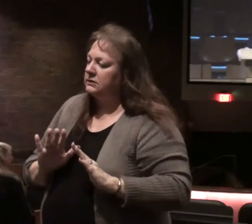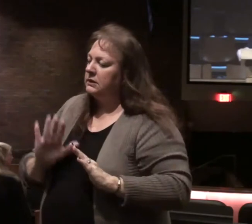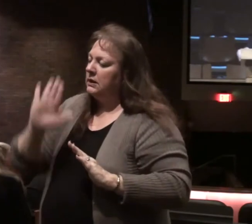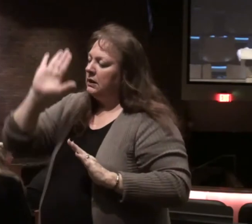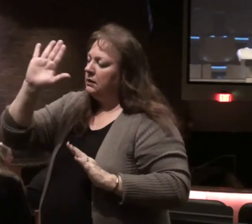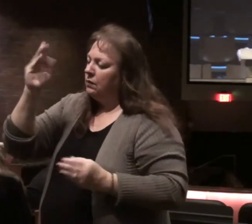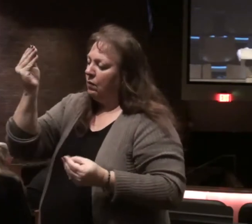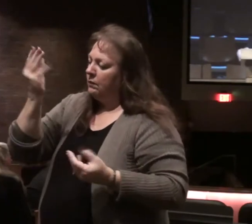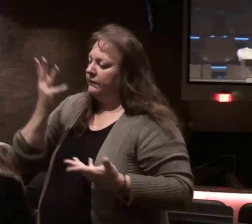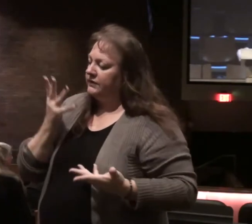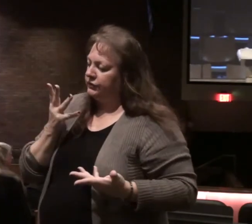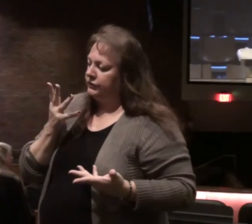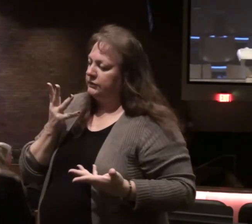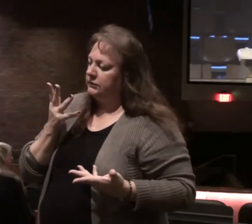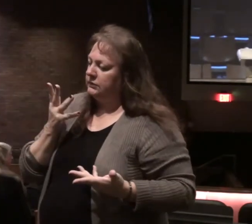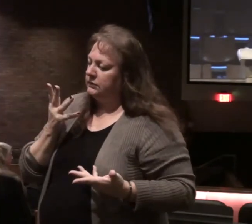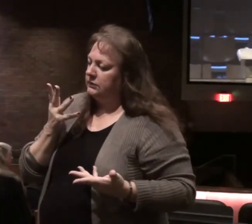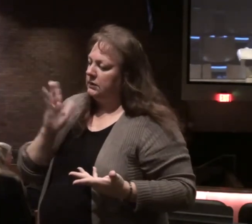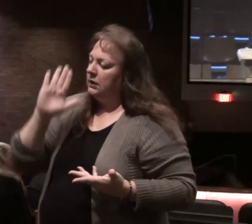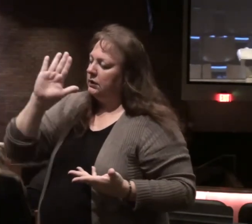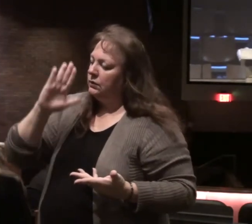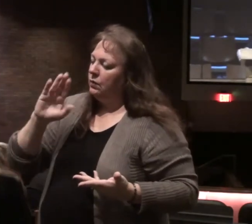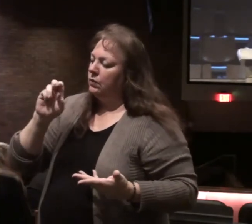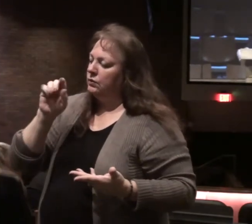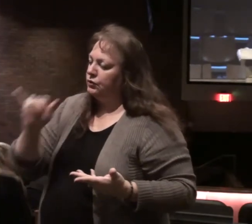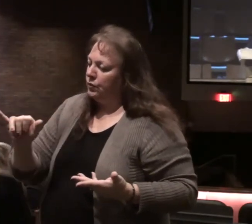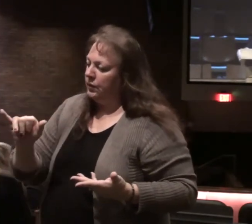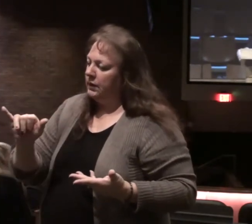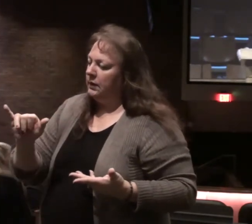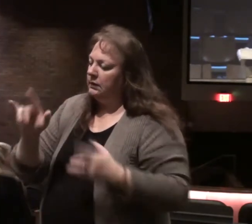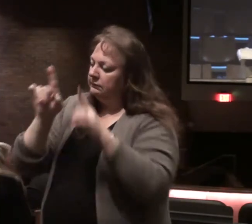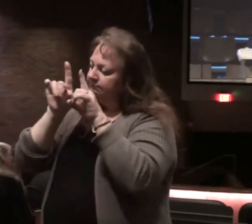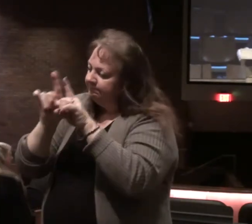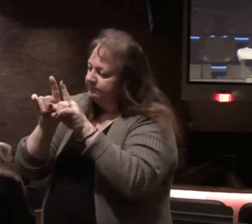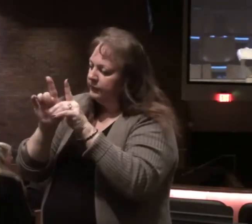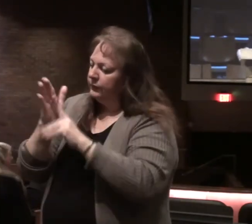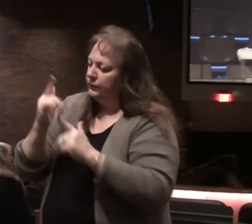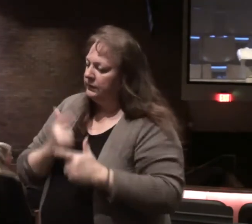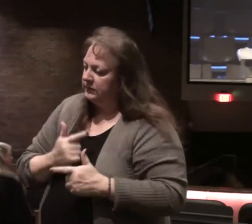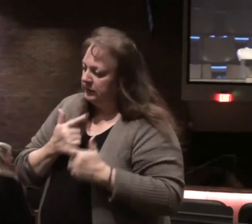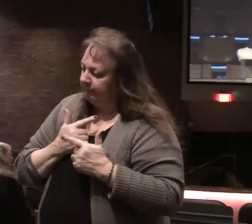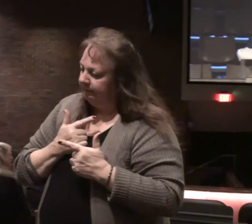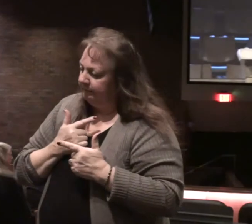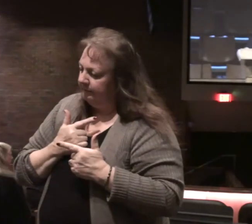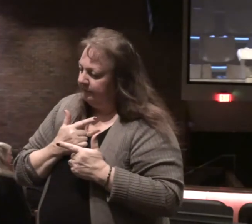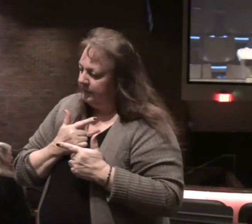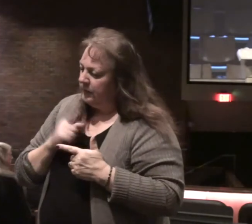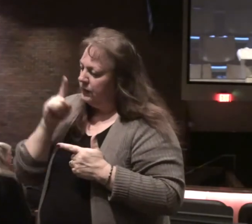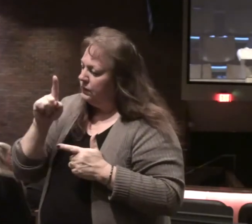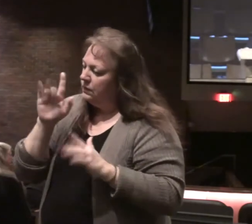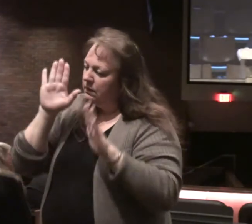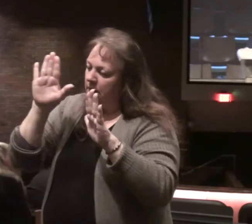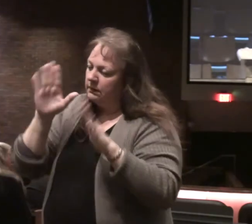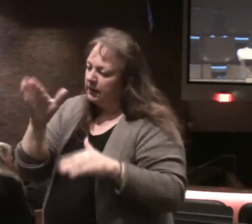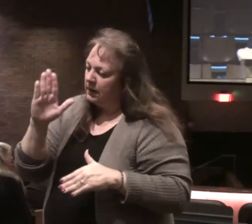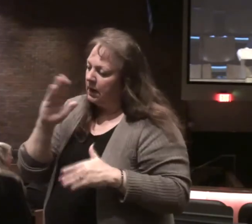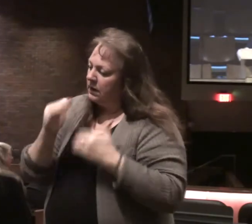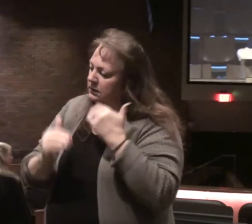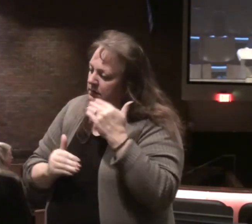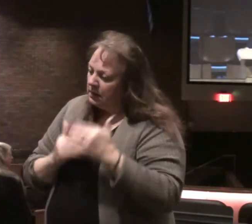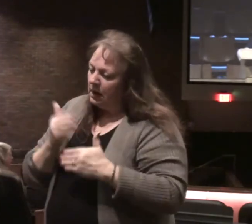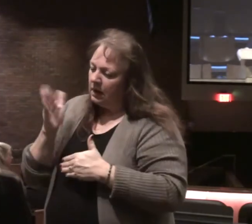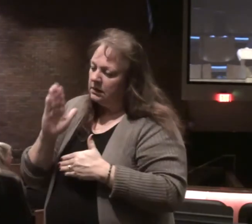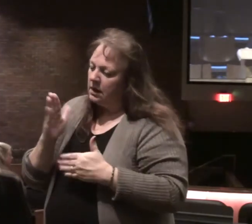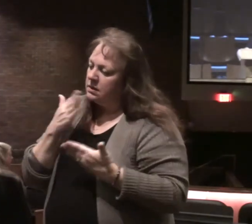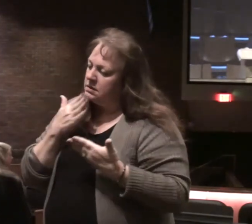your provision your joy as we walk with you in this life Lord you are a great God you are a gracious God we